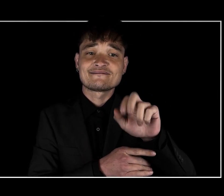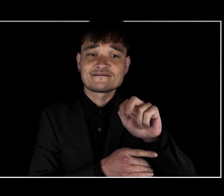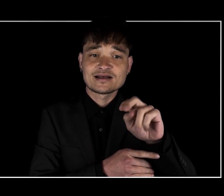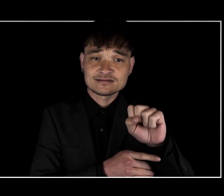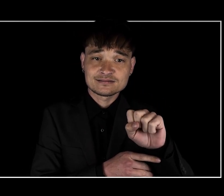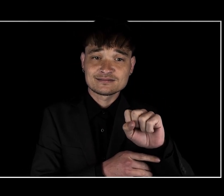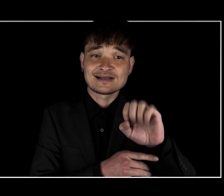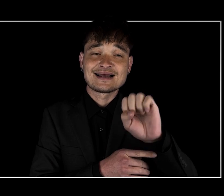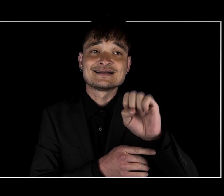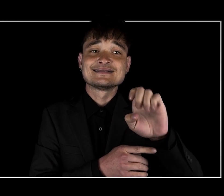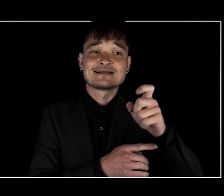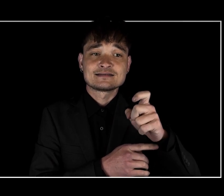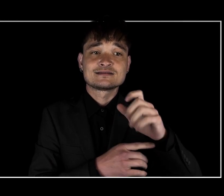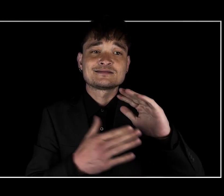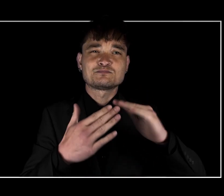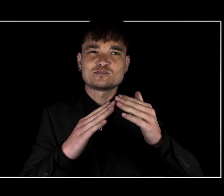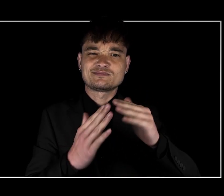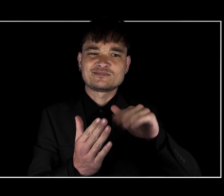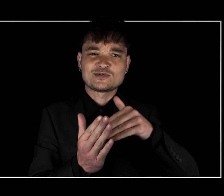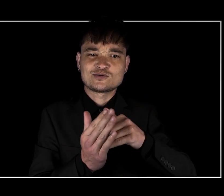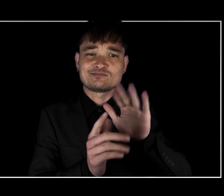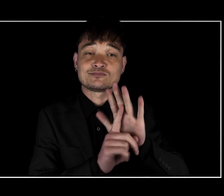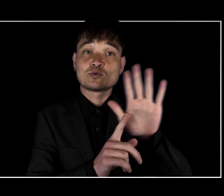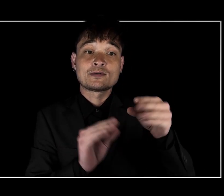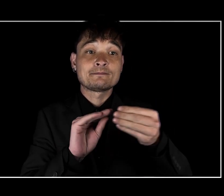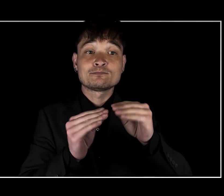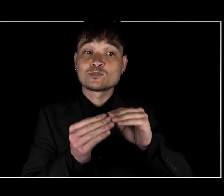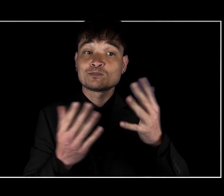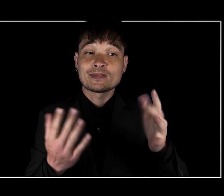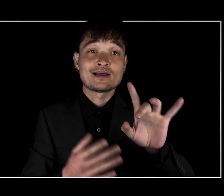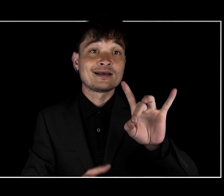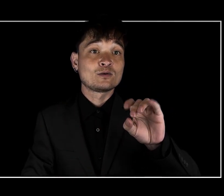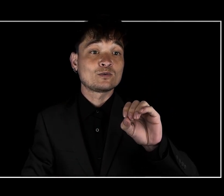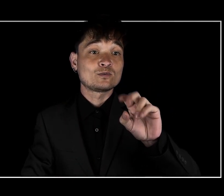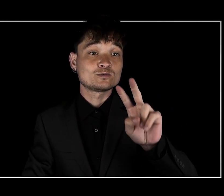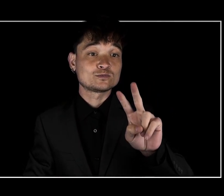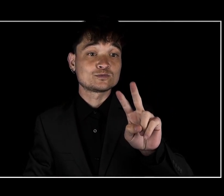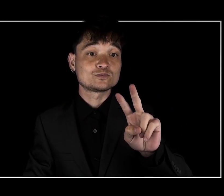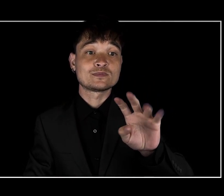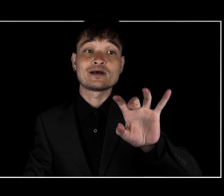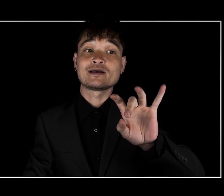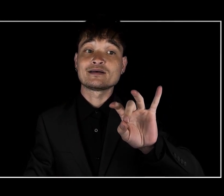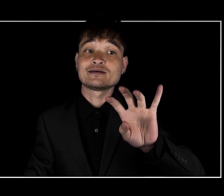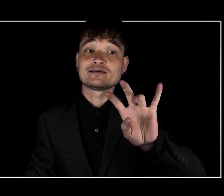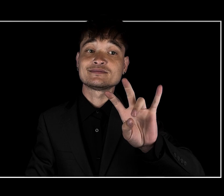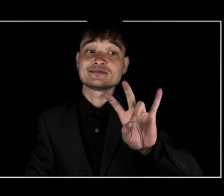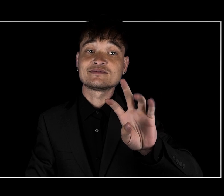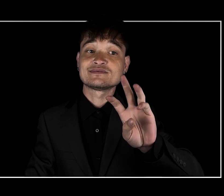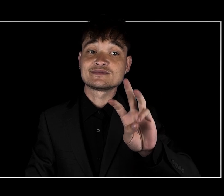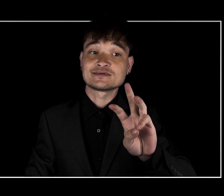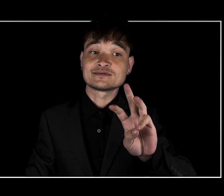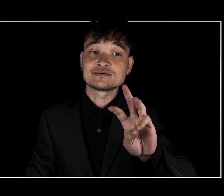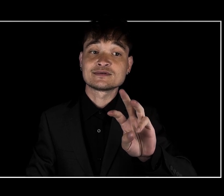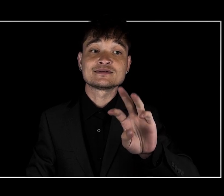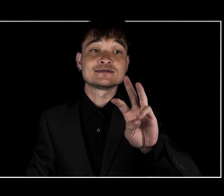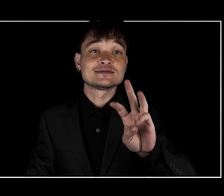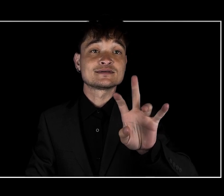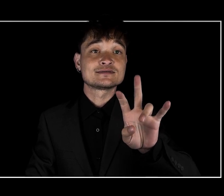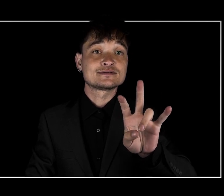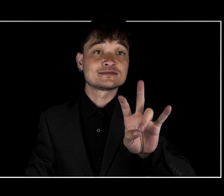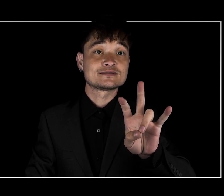Justice Center. Her number is 802-876